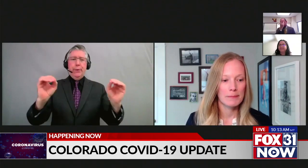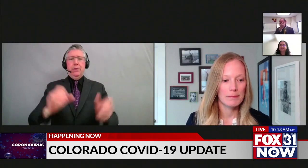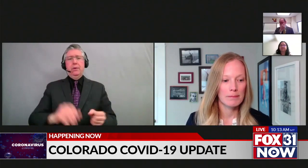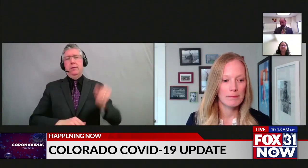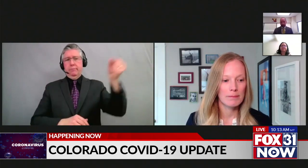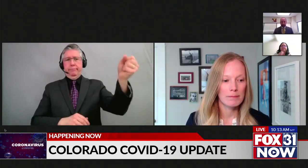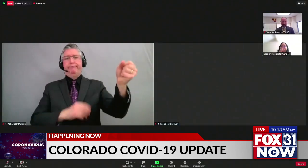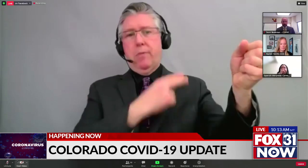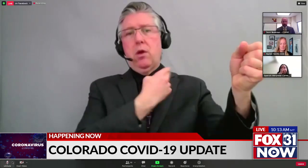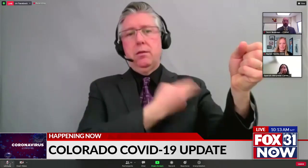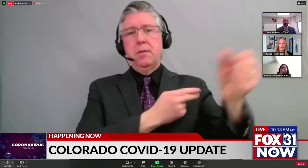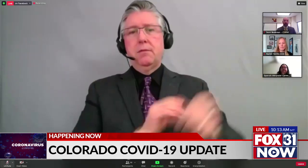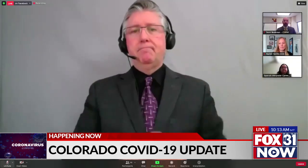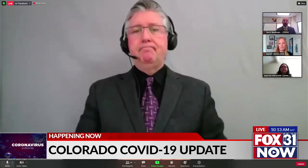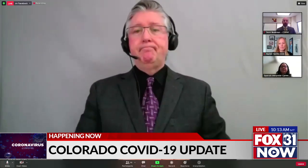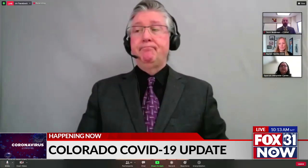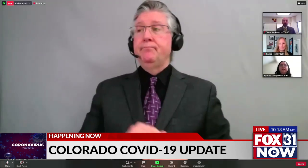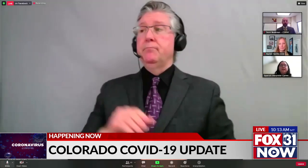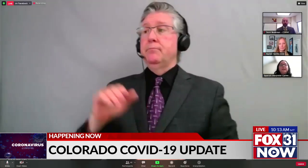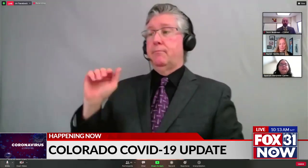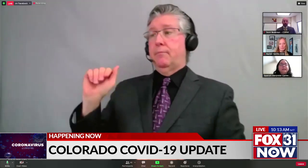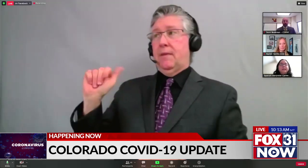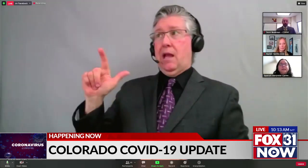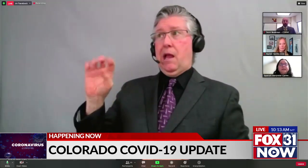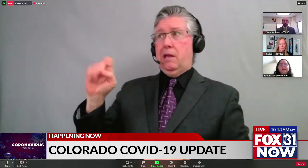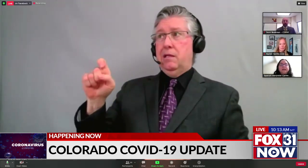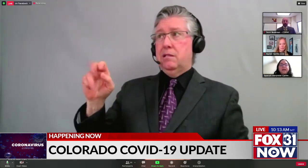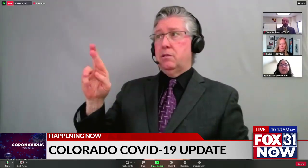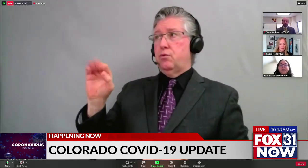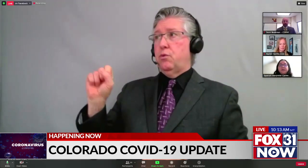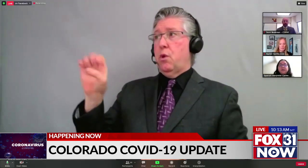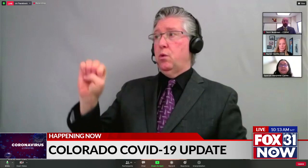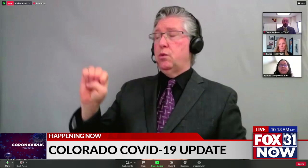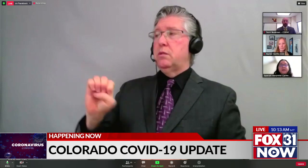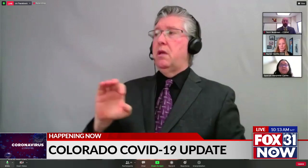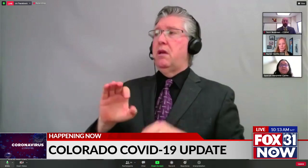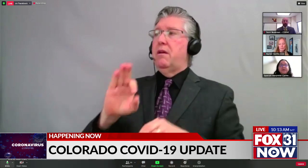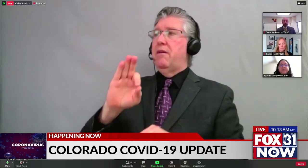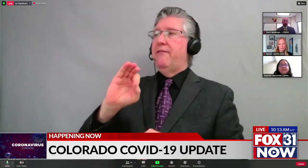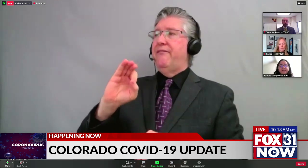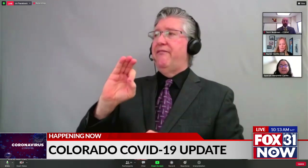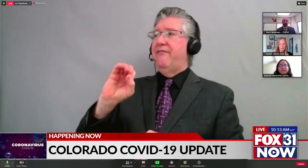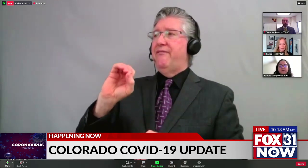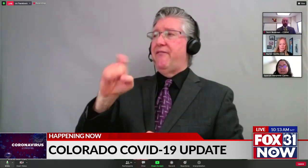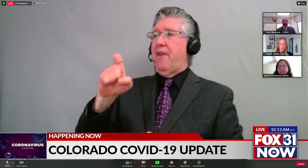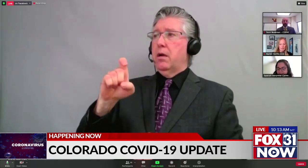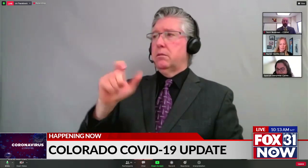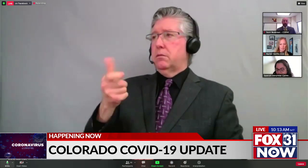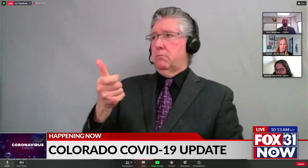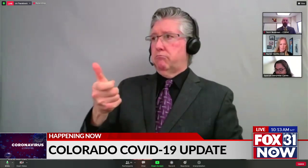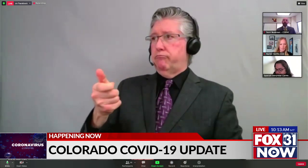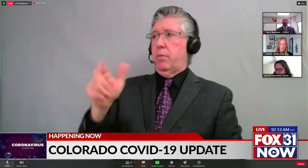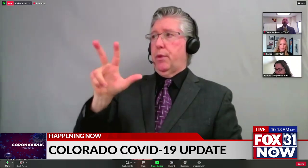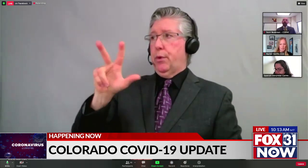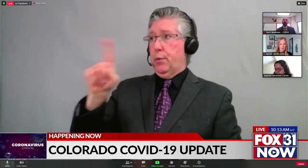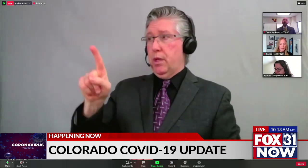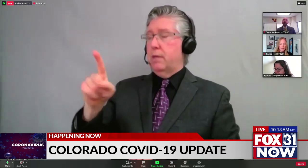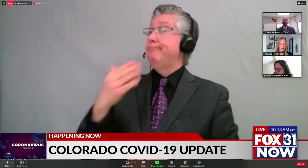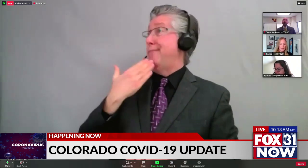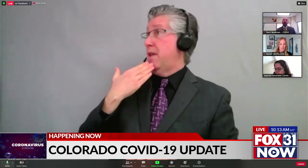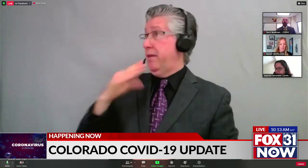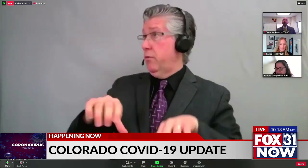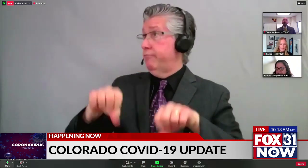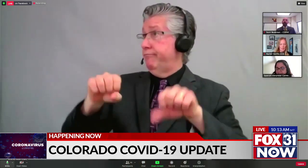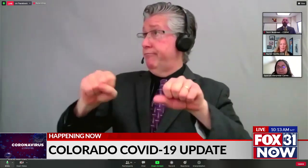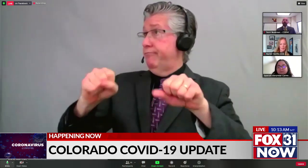Great, let's go to Alex Rose. Alex Rose here with Fox 31. Thanks, as always, for holding these briefings. We're approaching